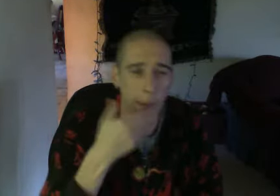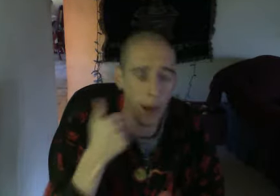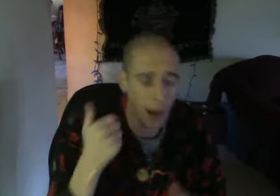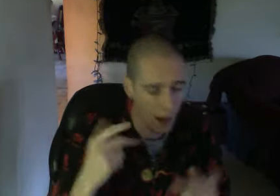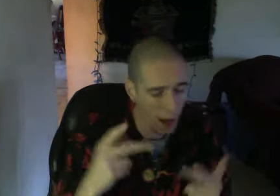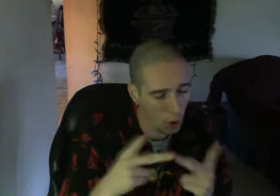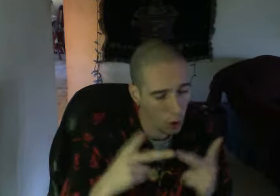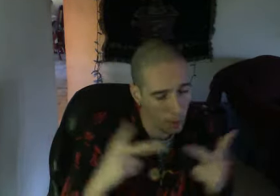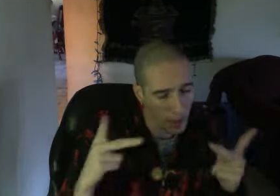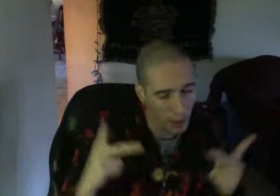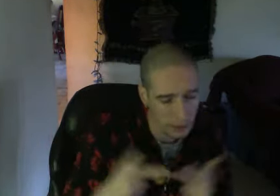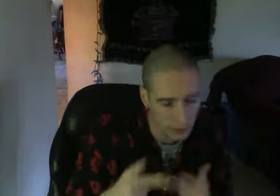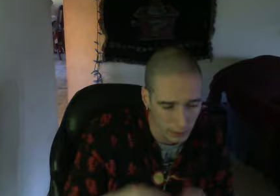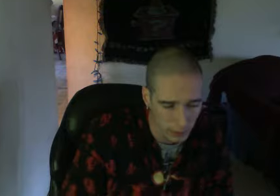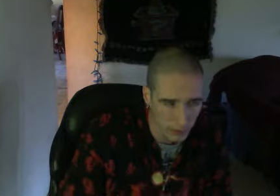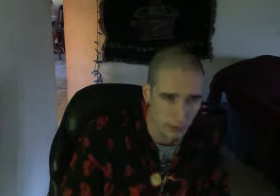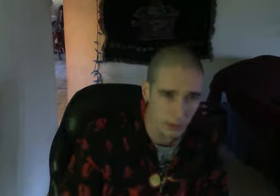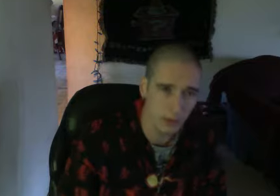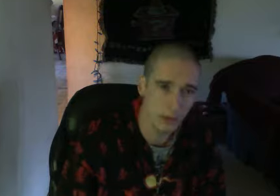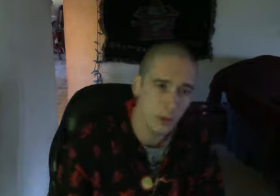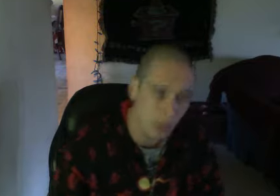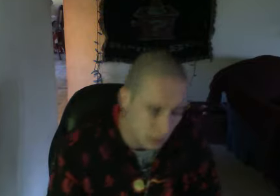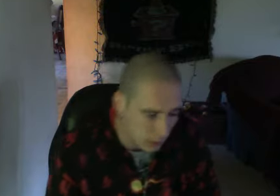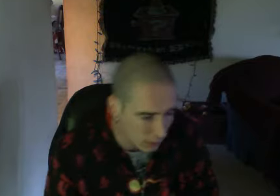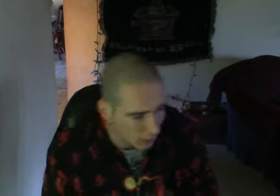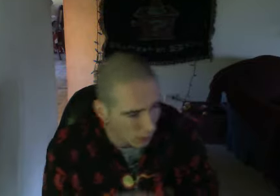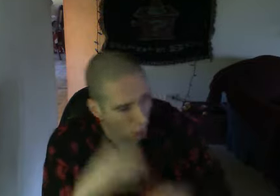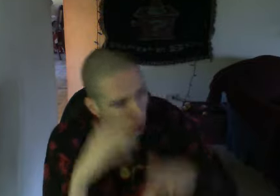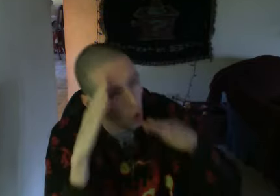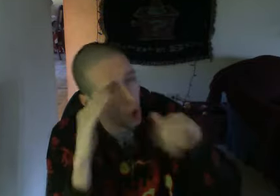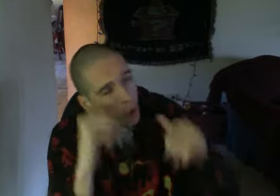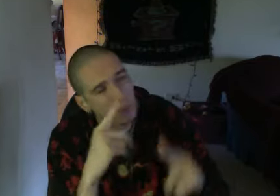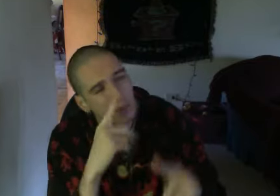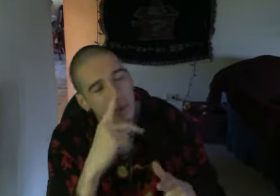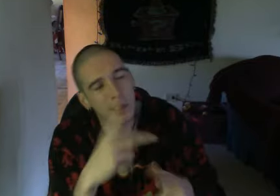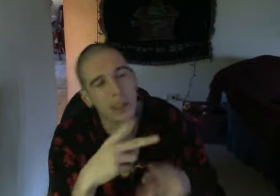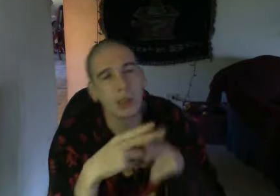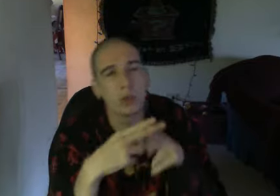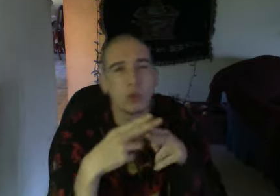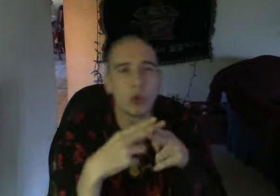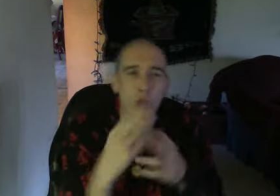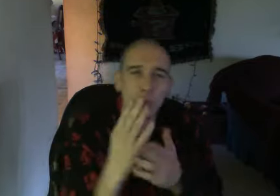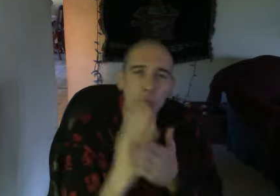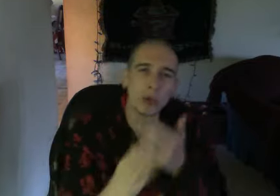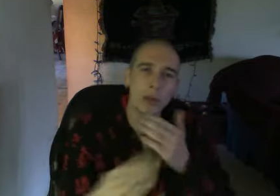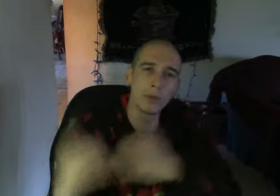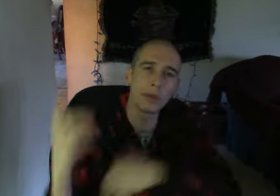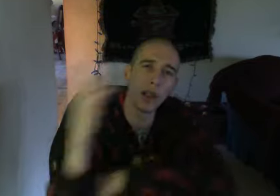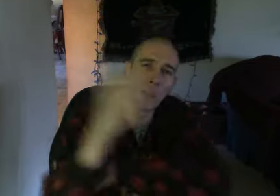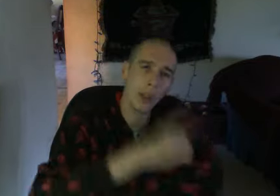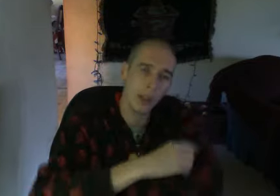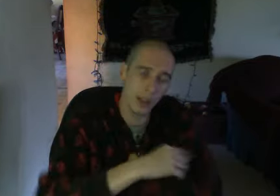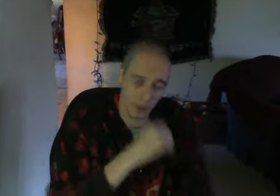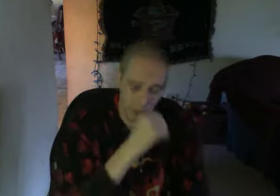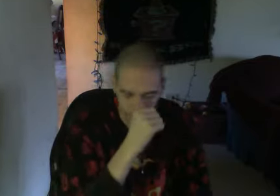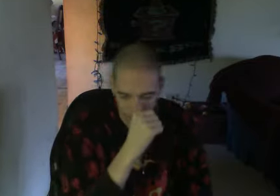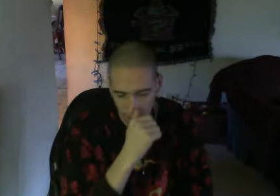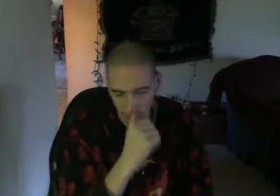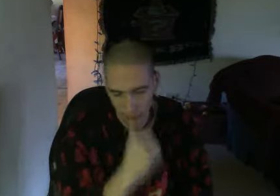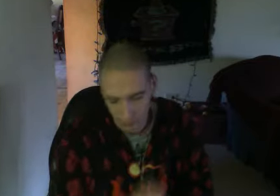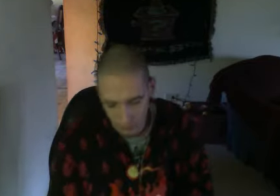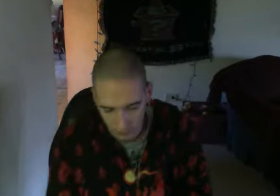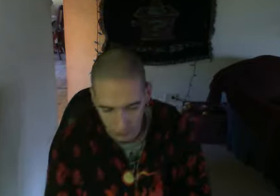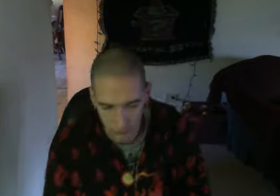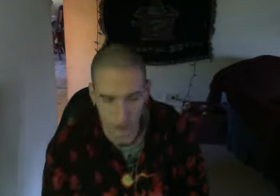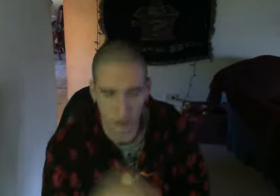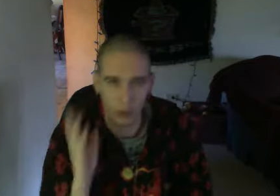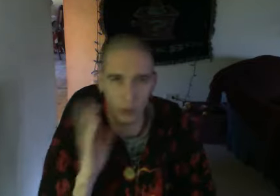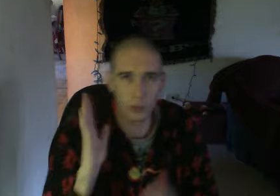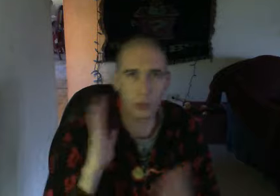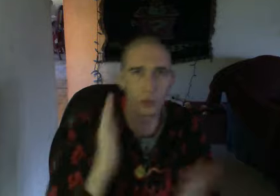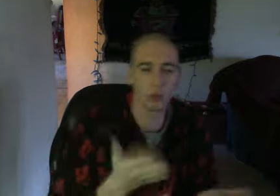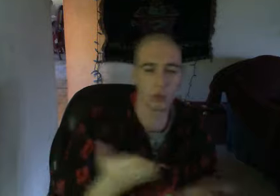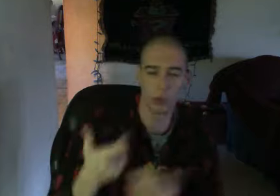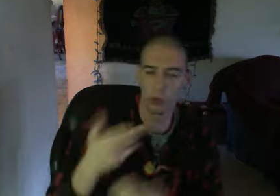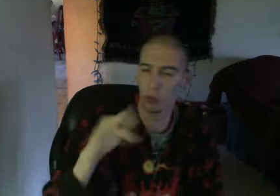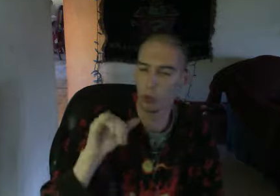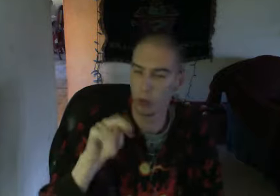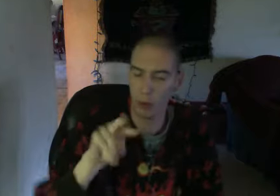going away And I hope to see it to me, yeah We can flip on the grain